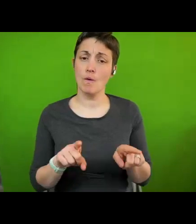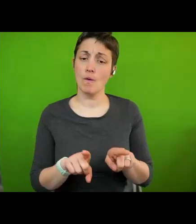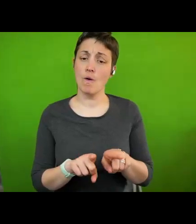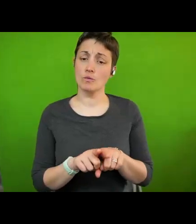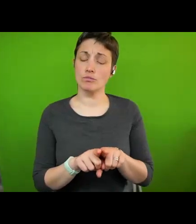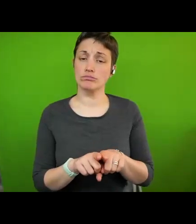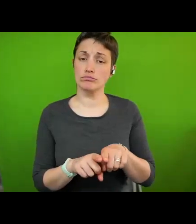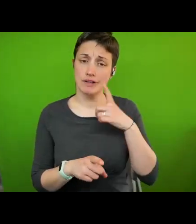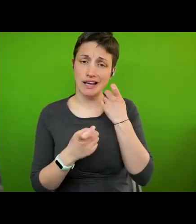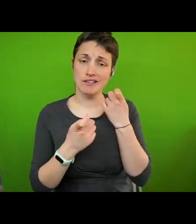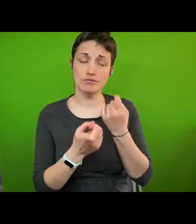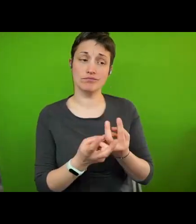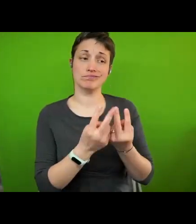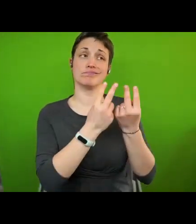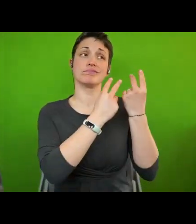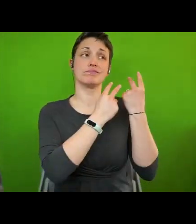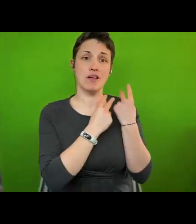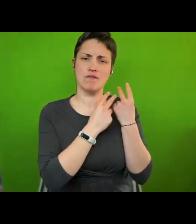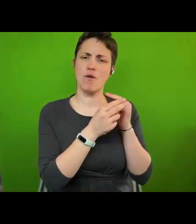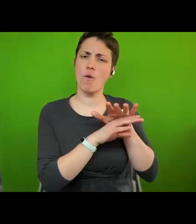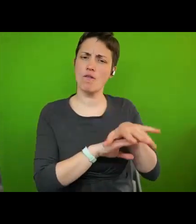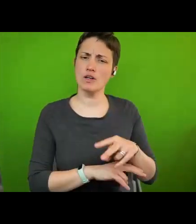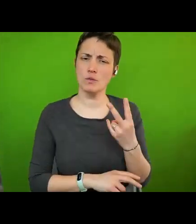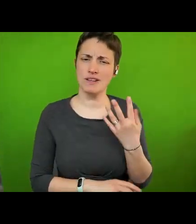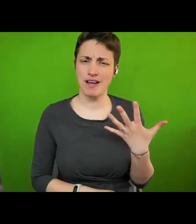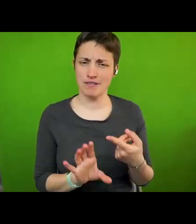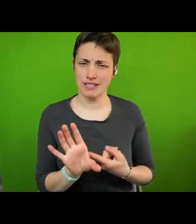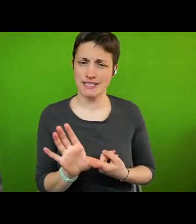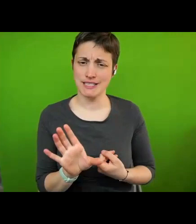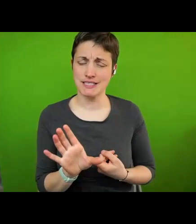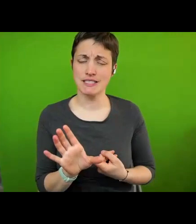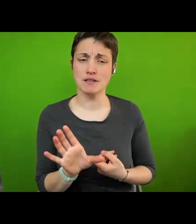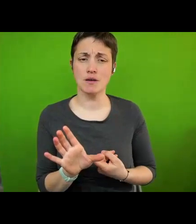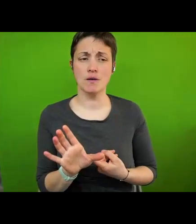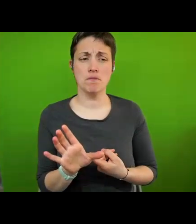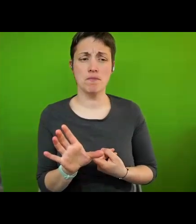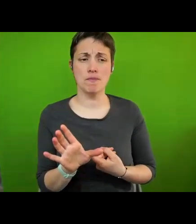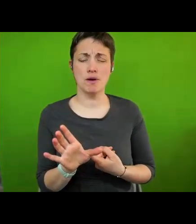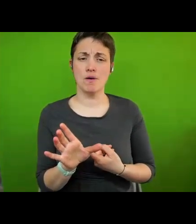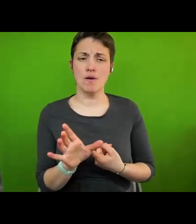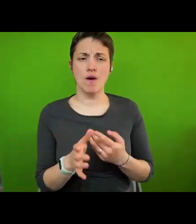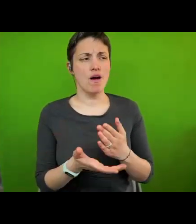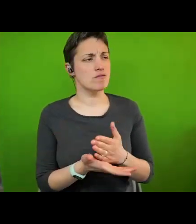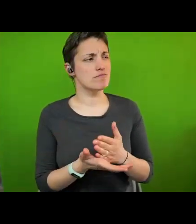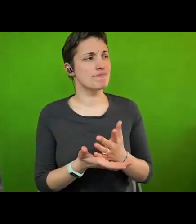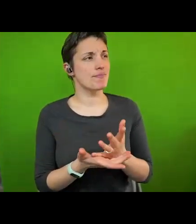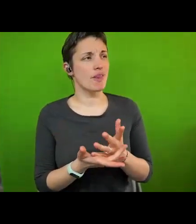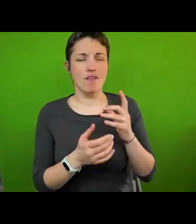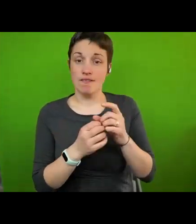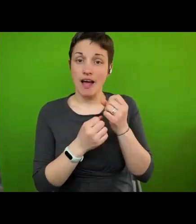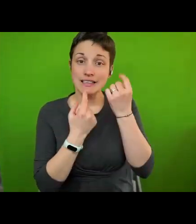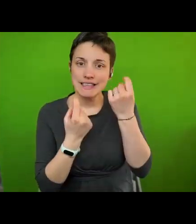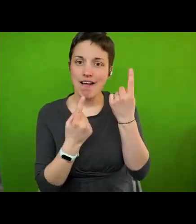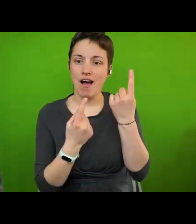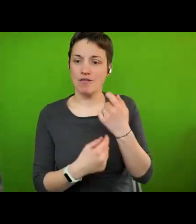nearly 25 years more than 25 years of the very idea of human rights cities